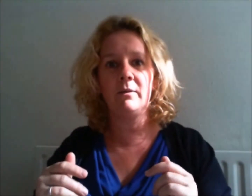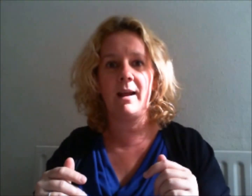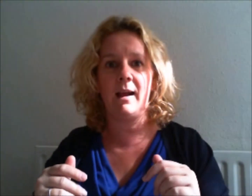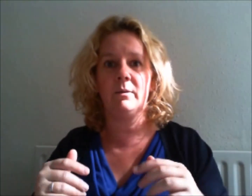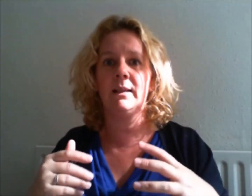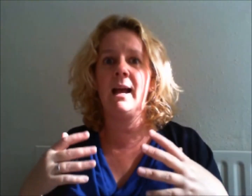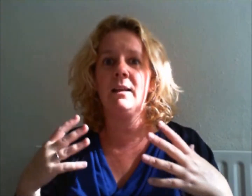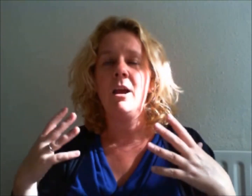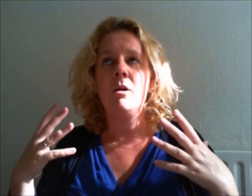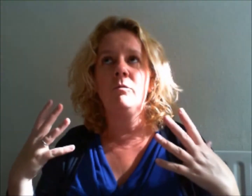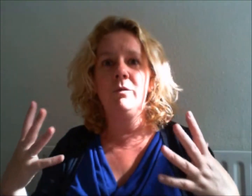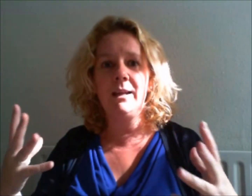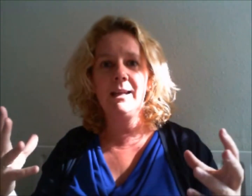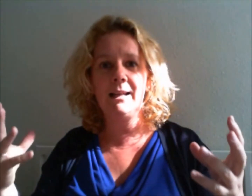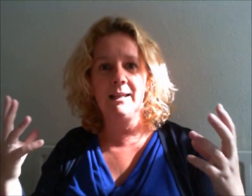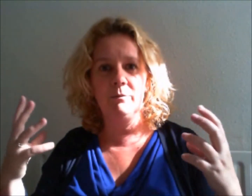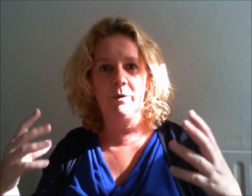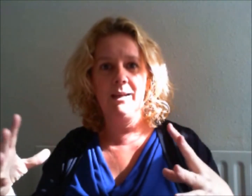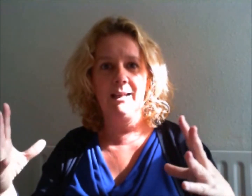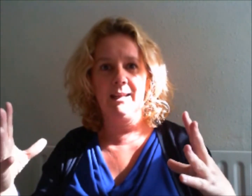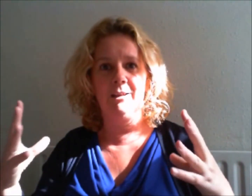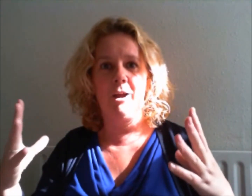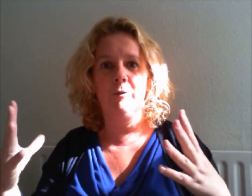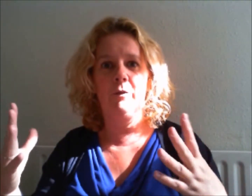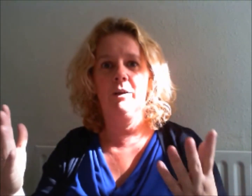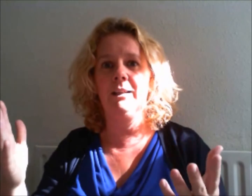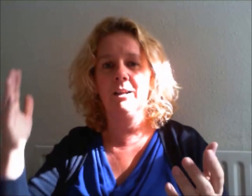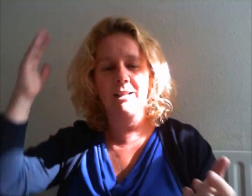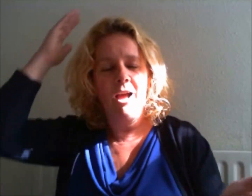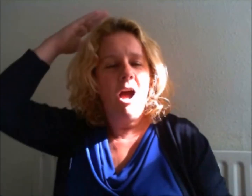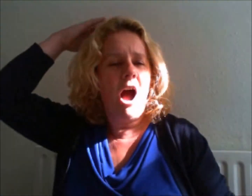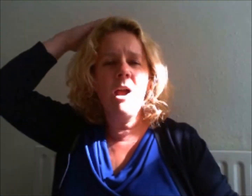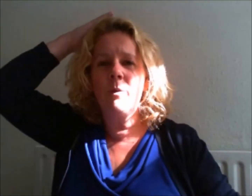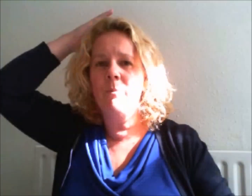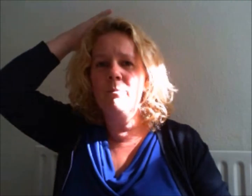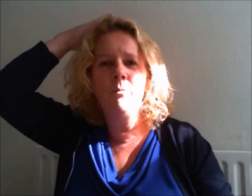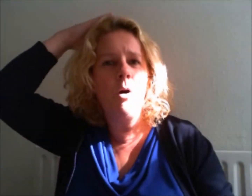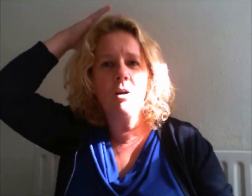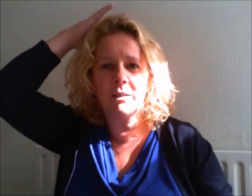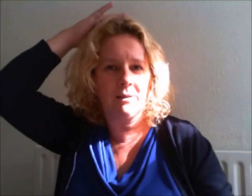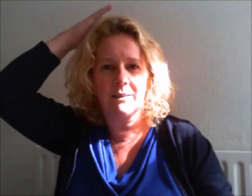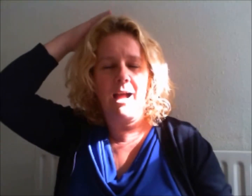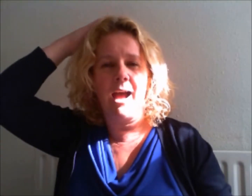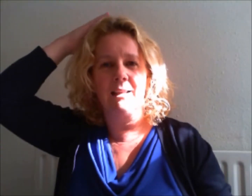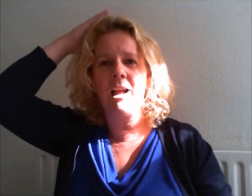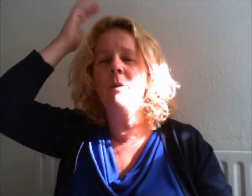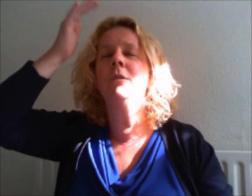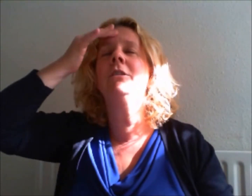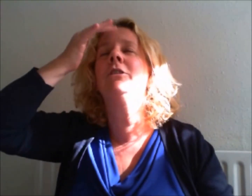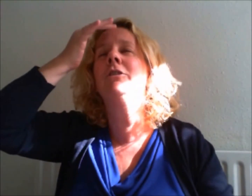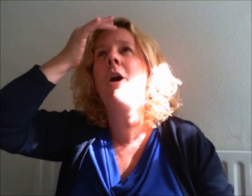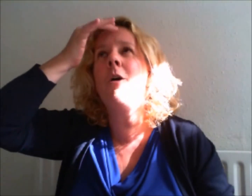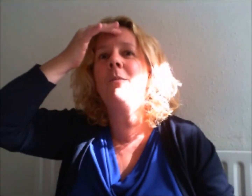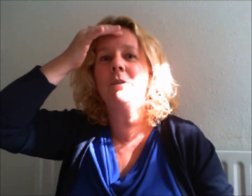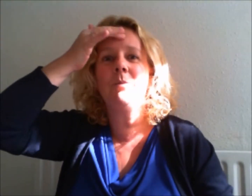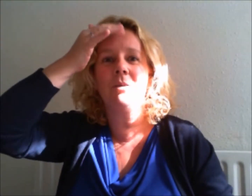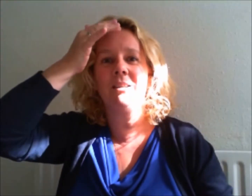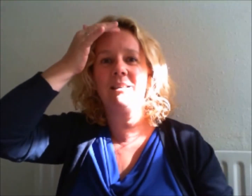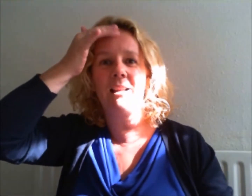around and really really go for it. I want more success. I want so much more success